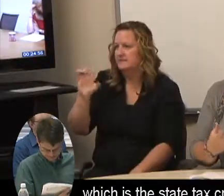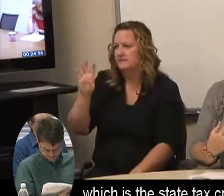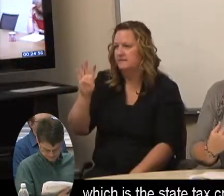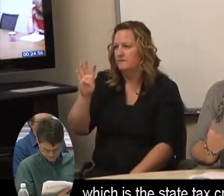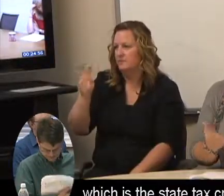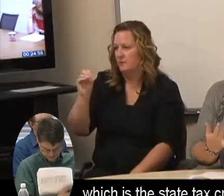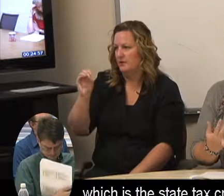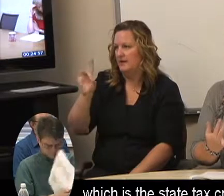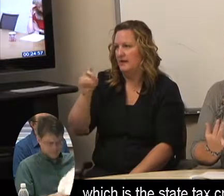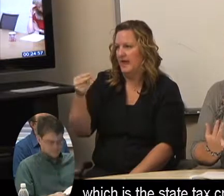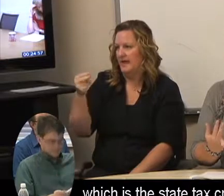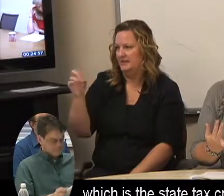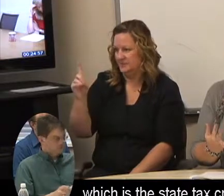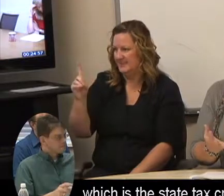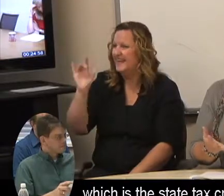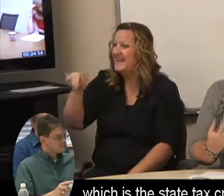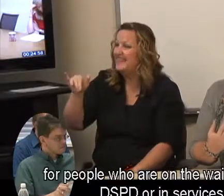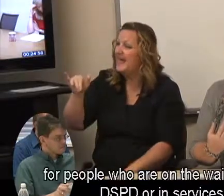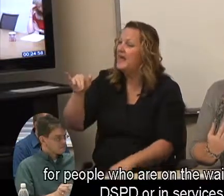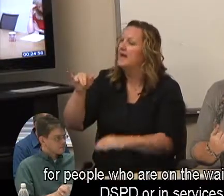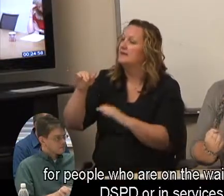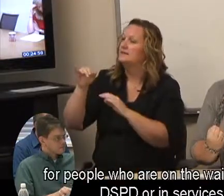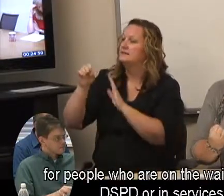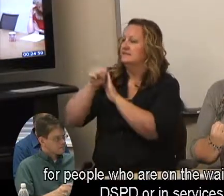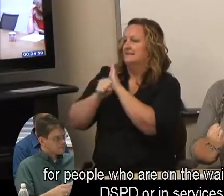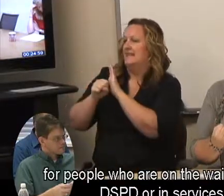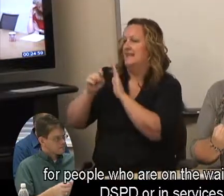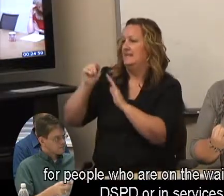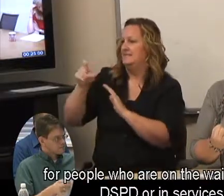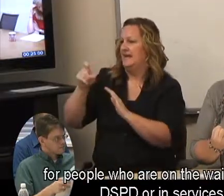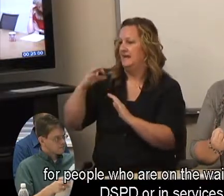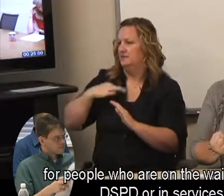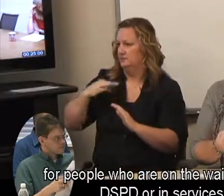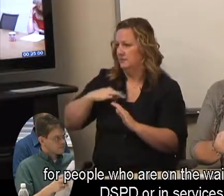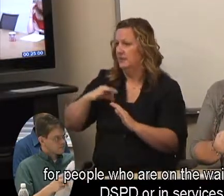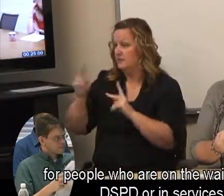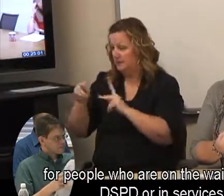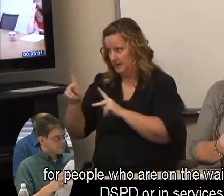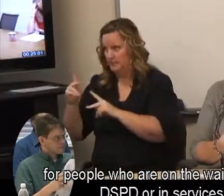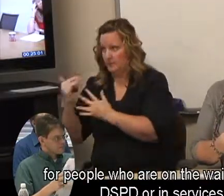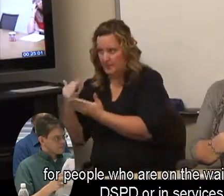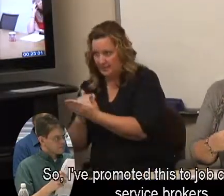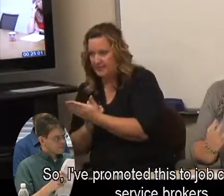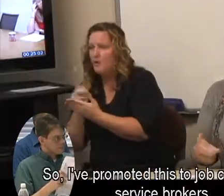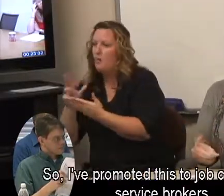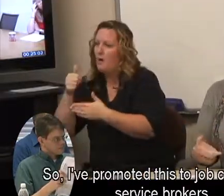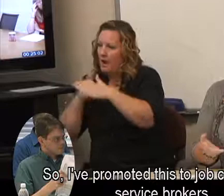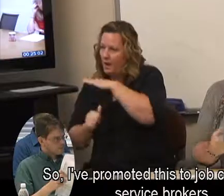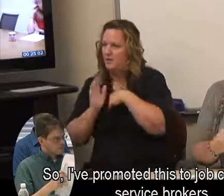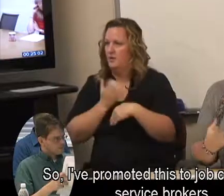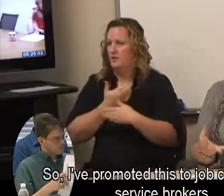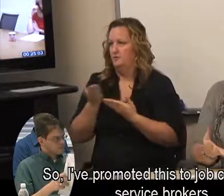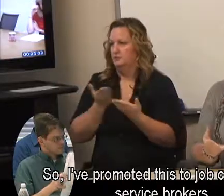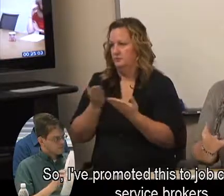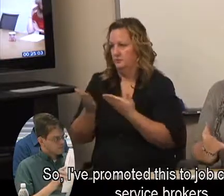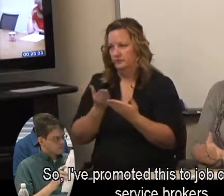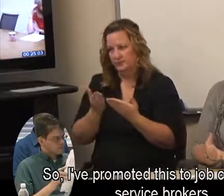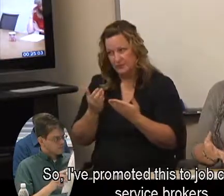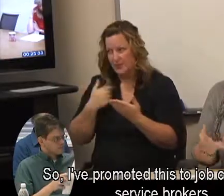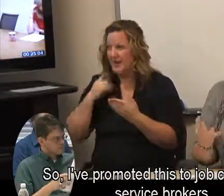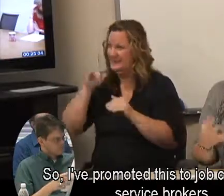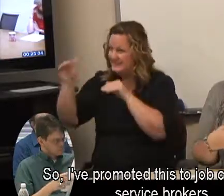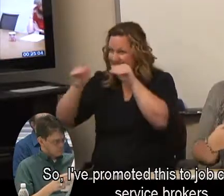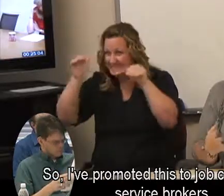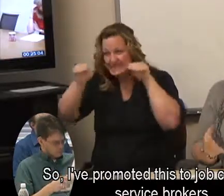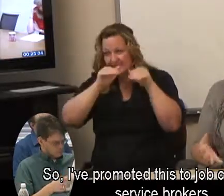the state tax credit for people who are on the waiting list for DSPD or in services. So I've promoted this to job